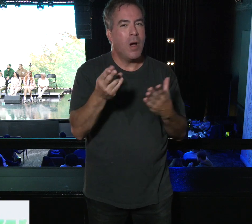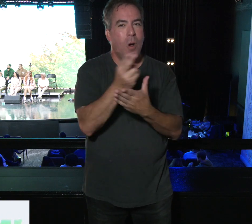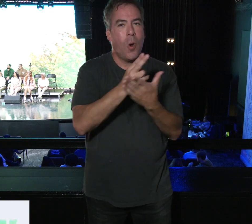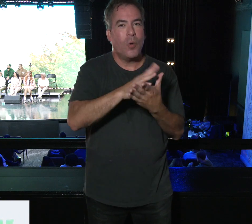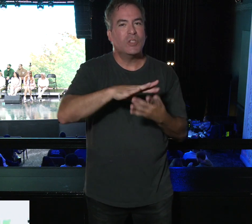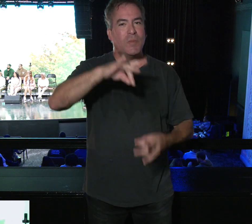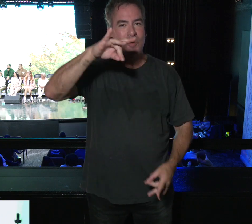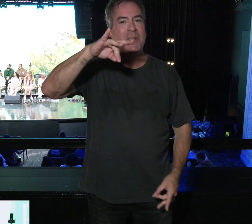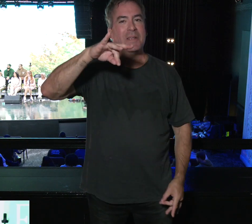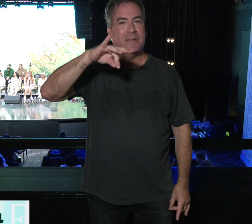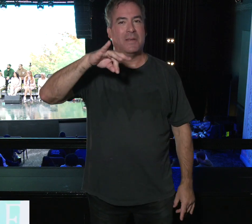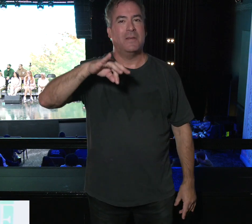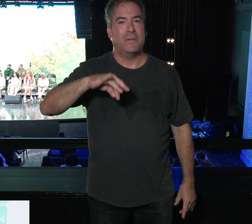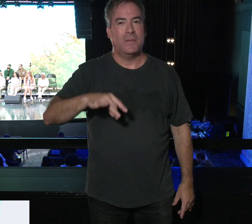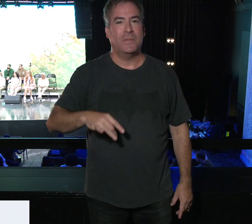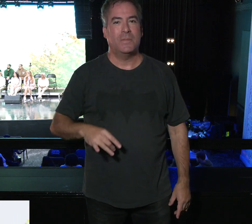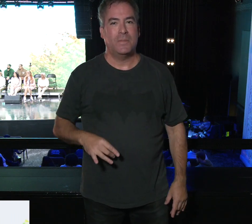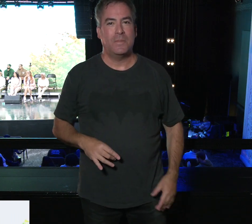That's it.